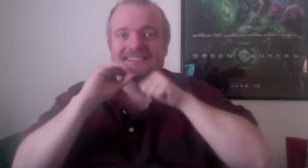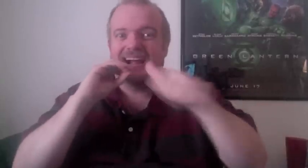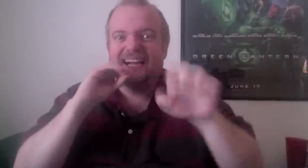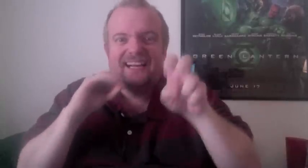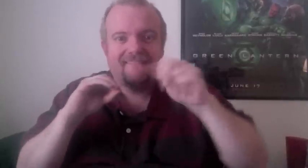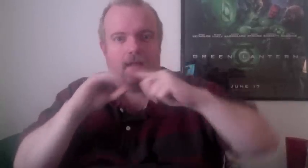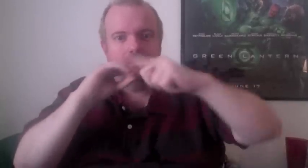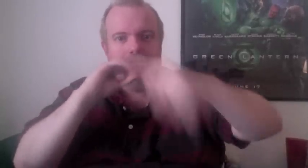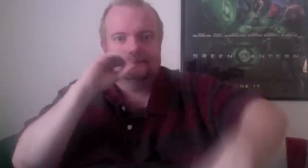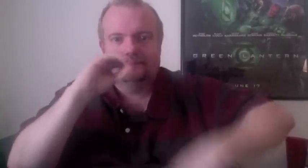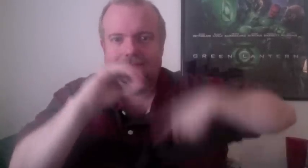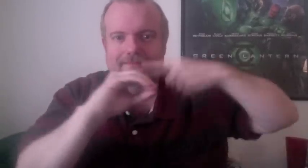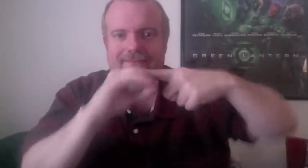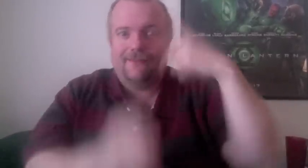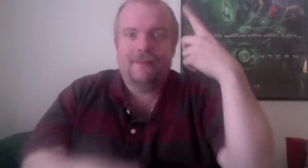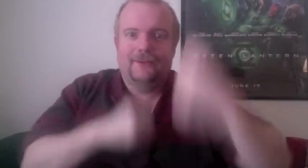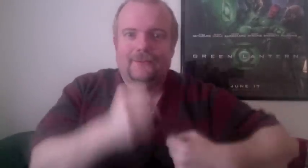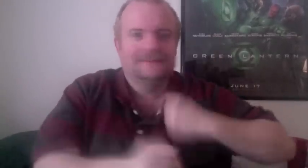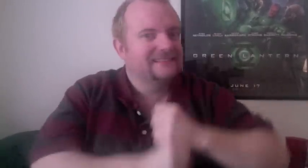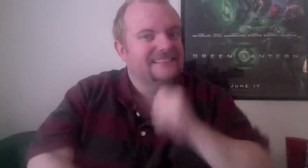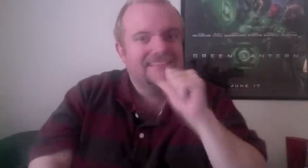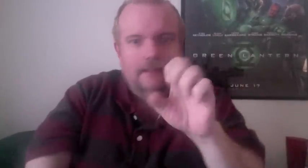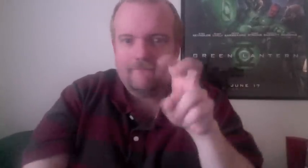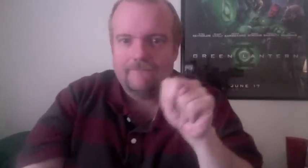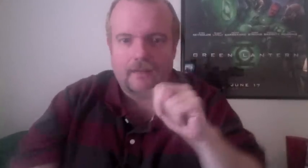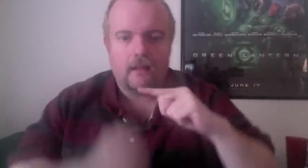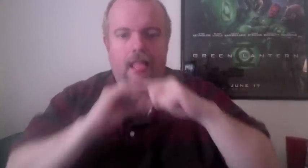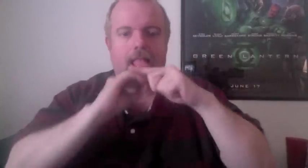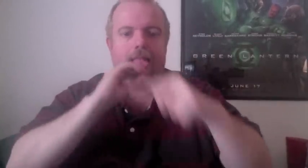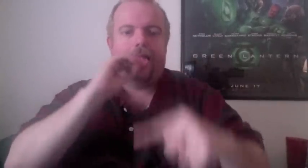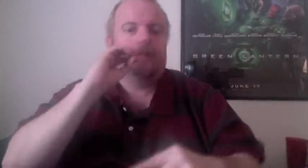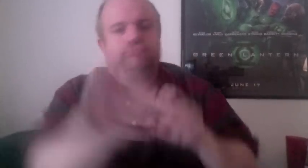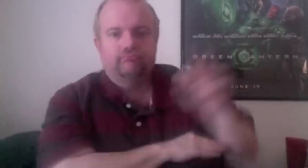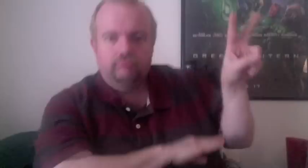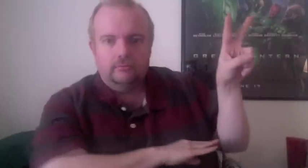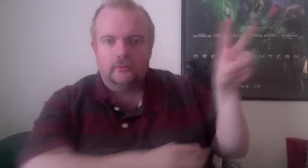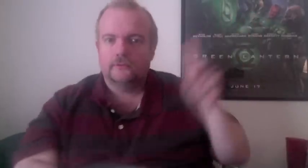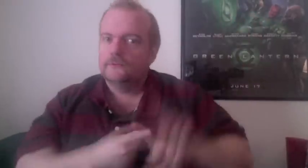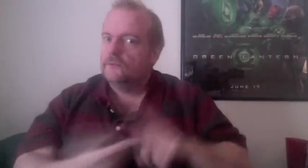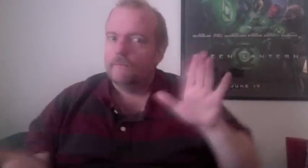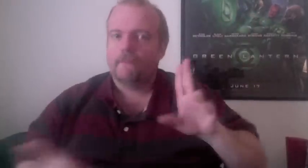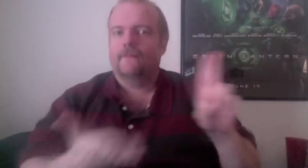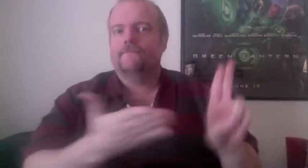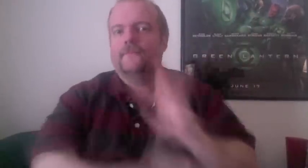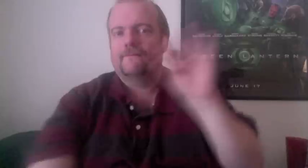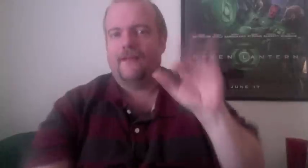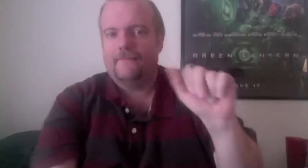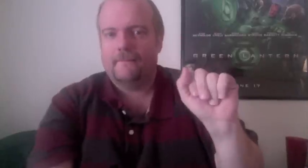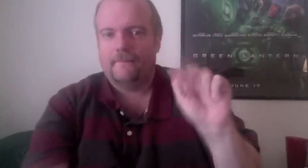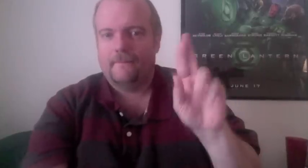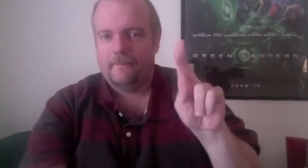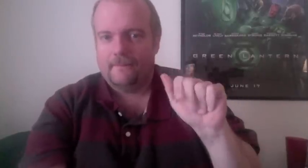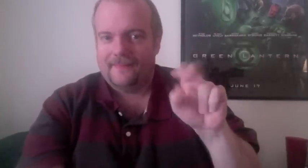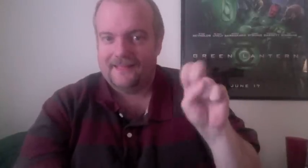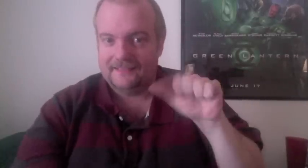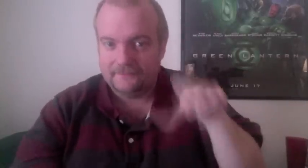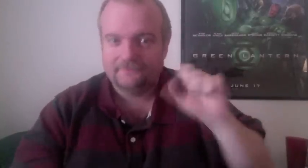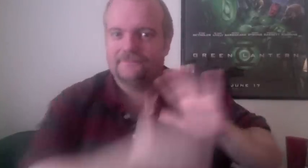One time, I was working alone in the shop, and I was grooming a dog on my table, and out of the corner of my eye, I see there's a